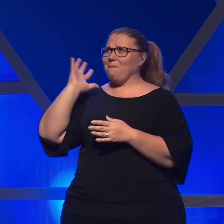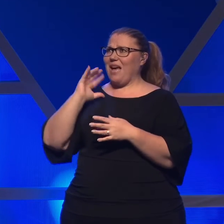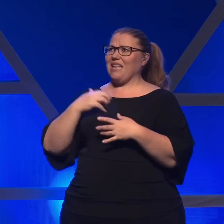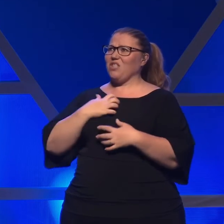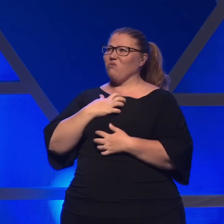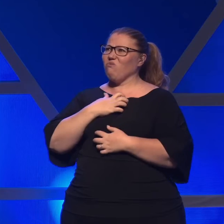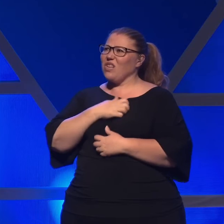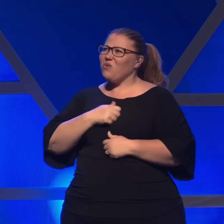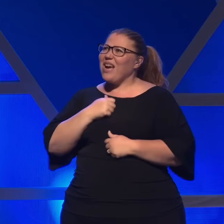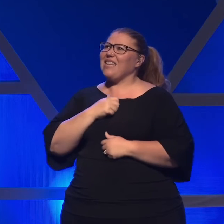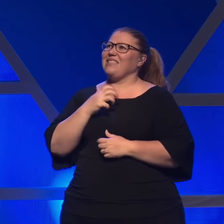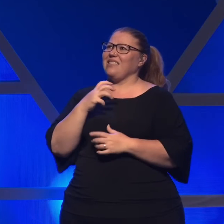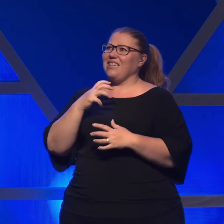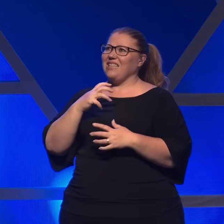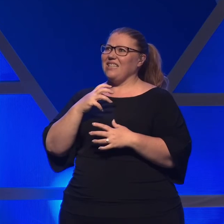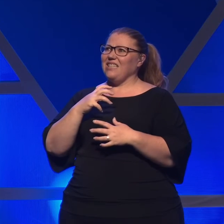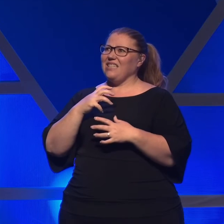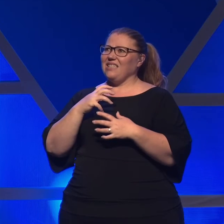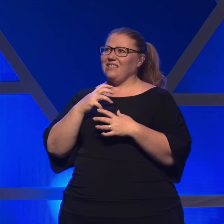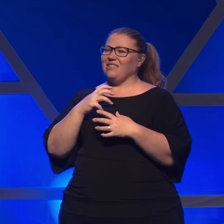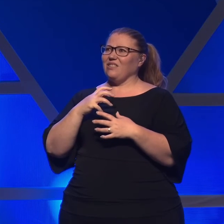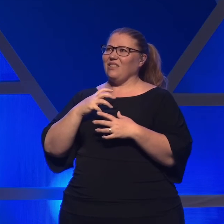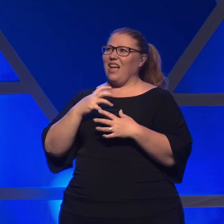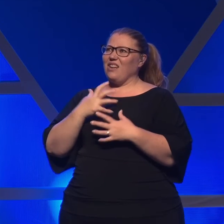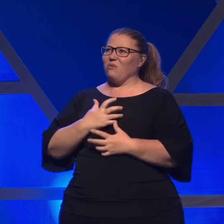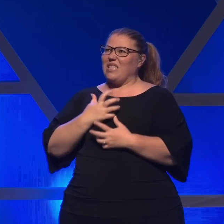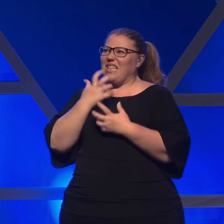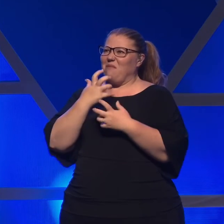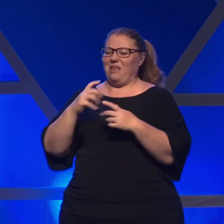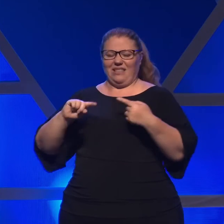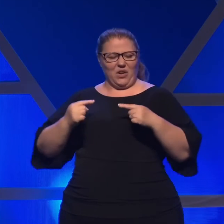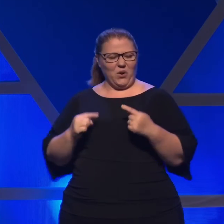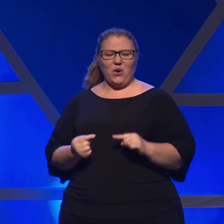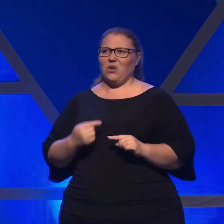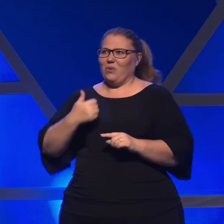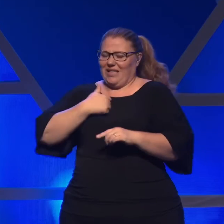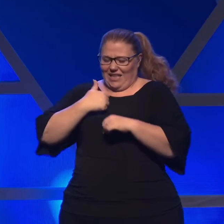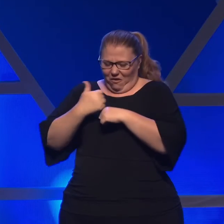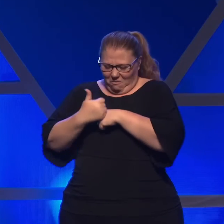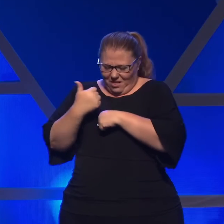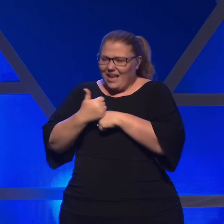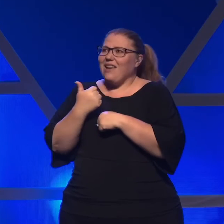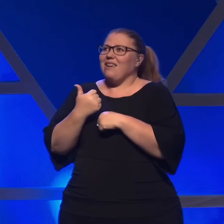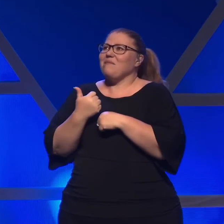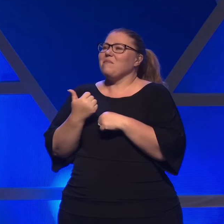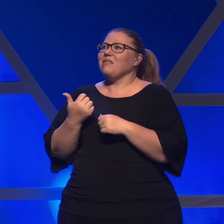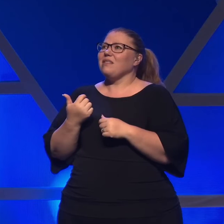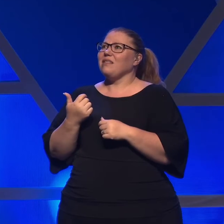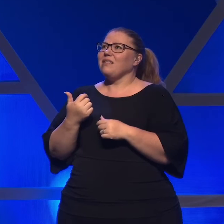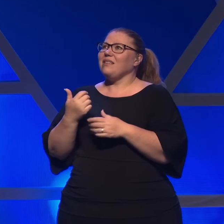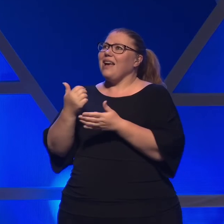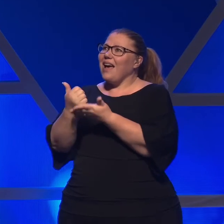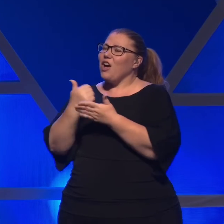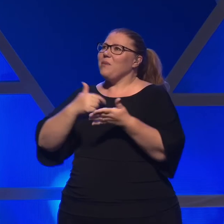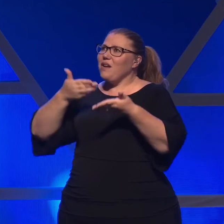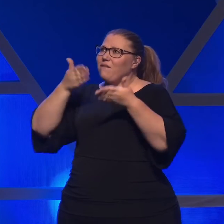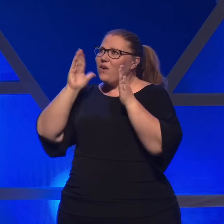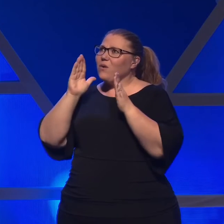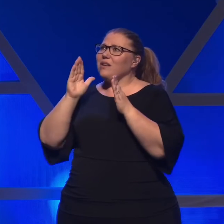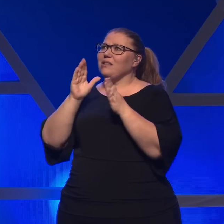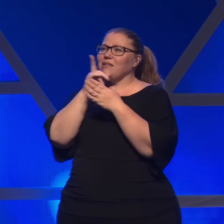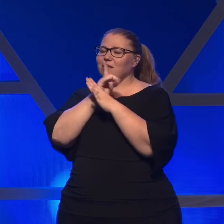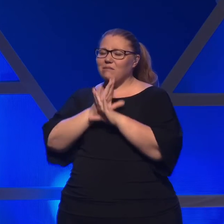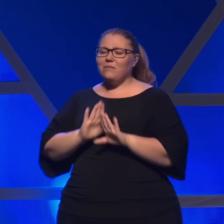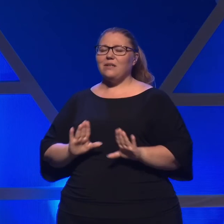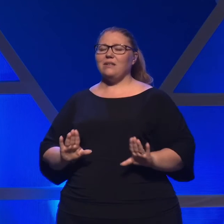resentments, hurts, of self-blame and accusation. Give me focus and serenity,